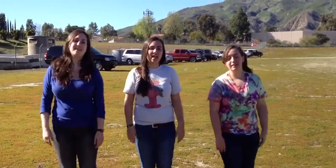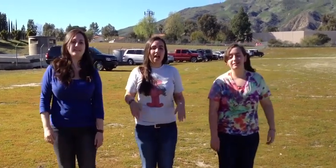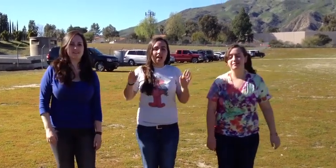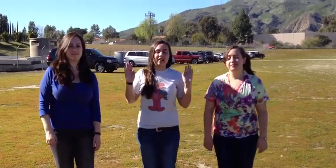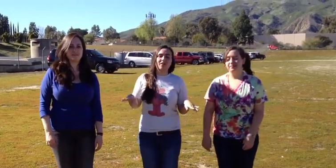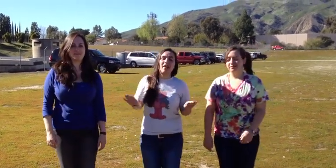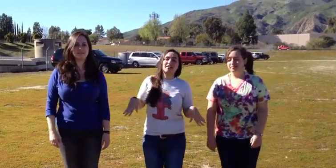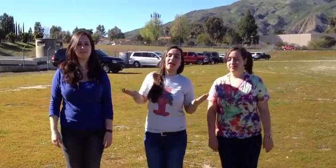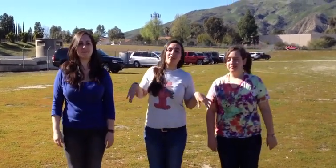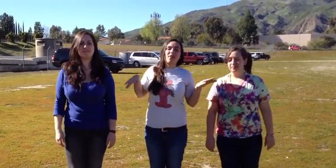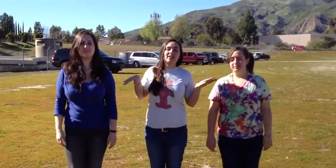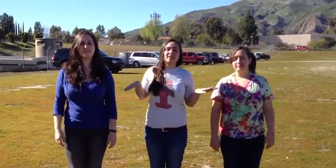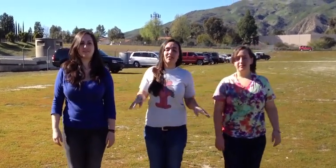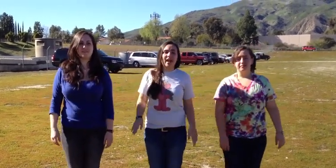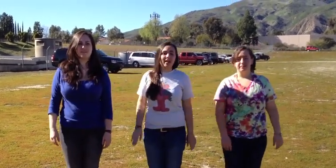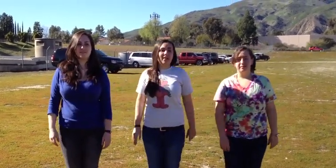Little white dove was her name